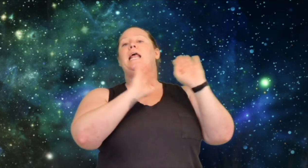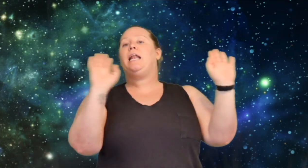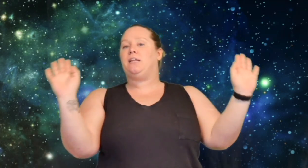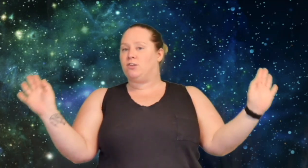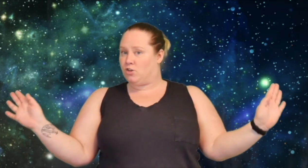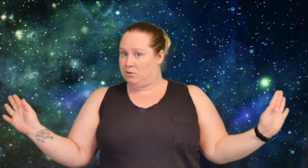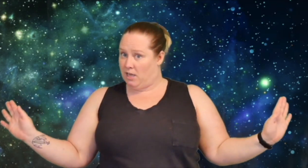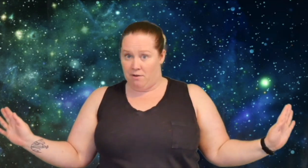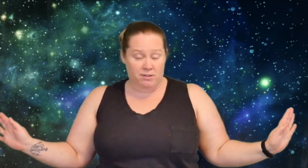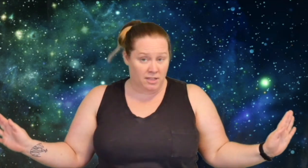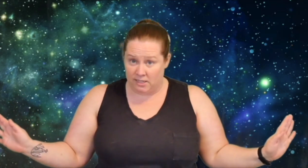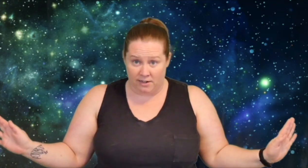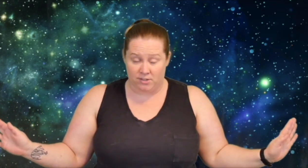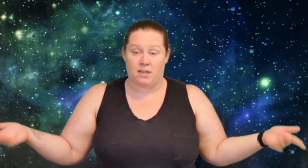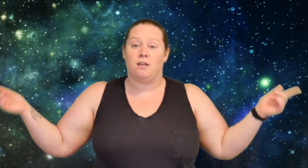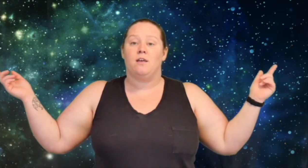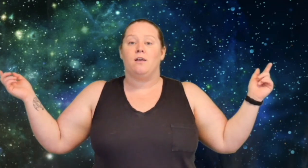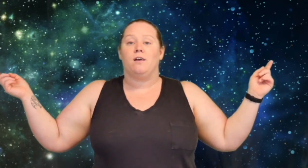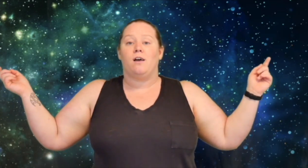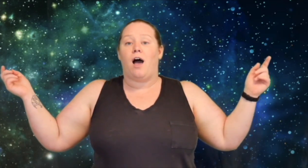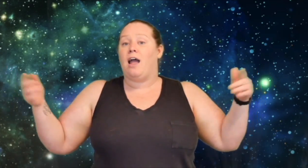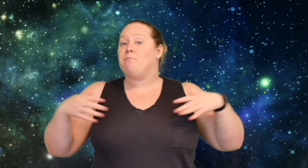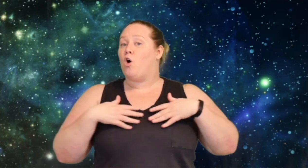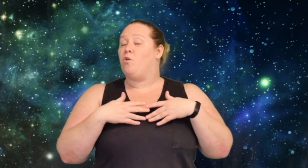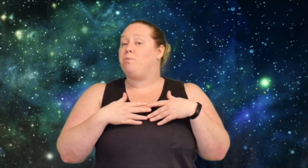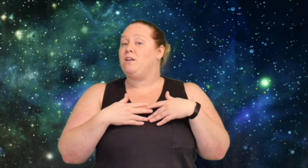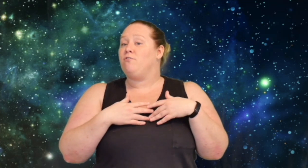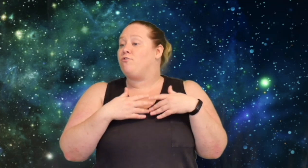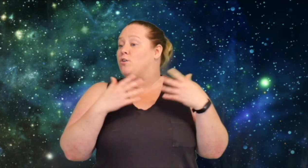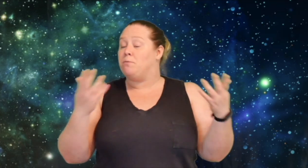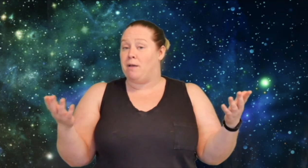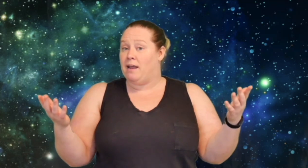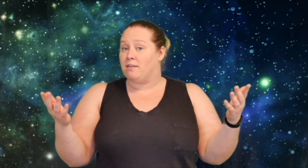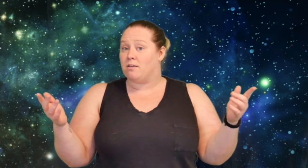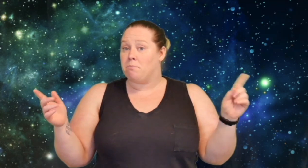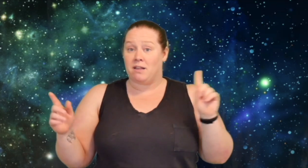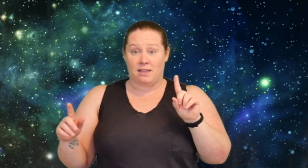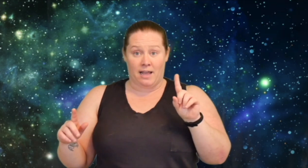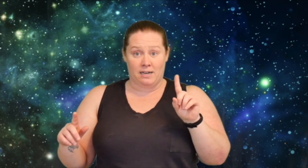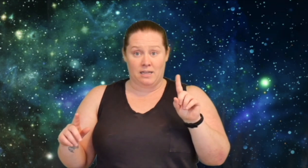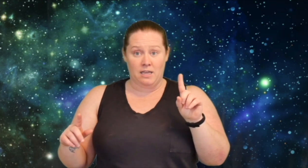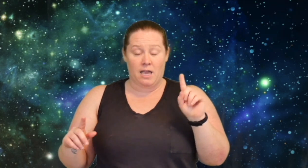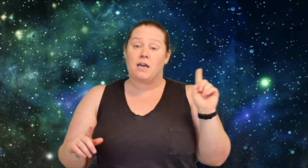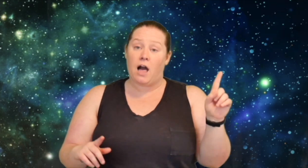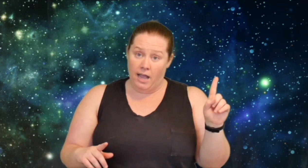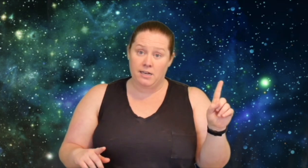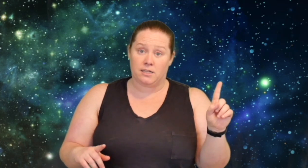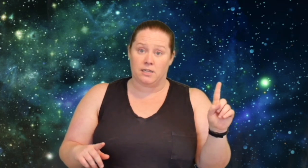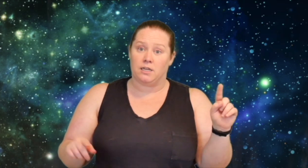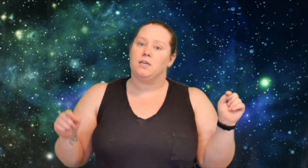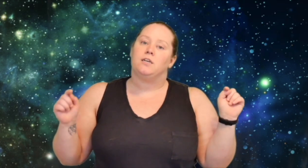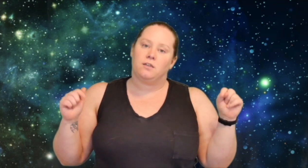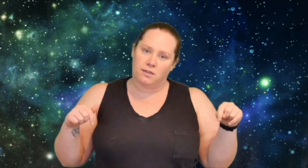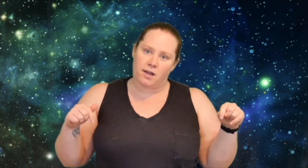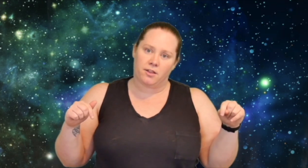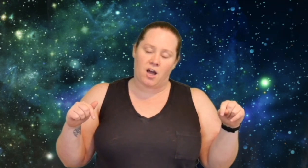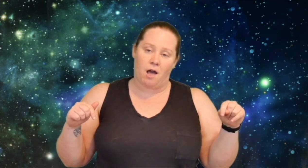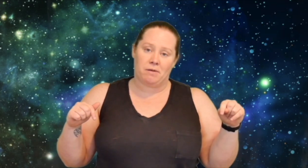disagree with everything that I said, I'm open for debate politely and kindly down in the comments